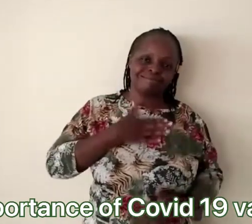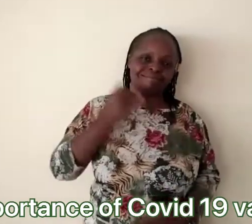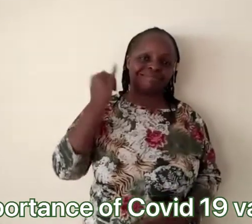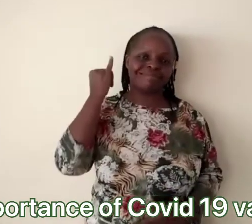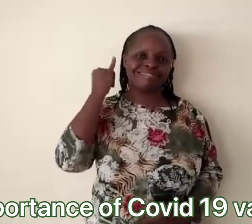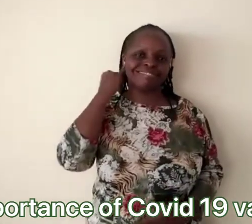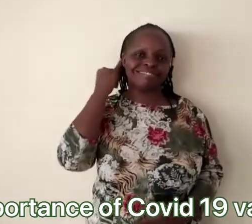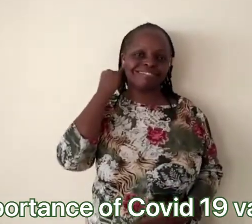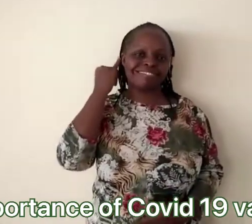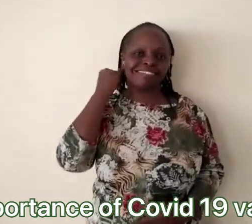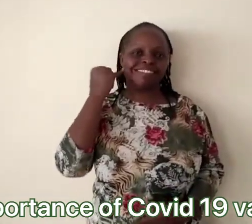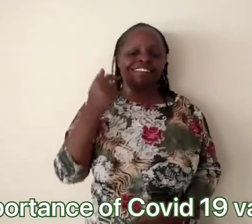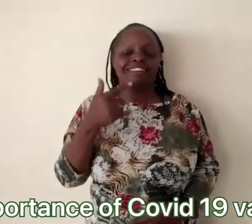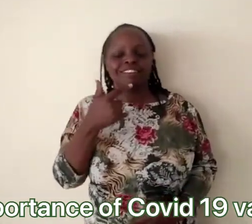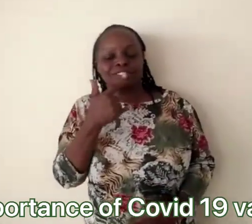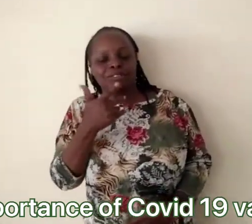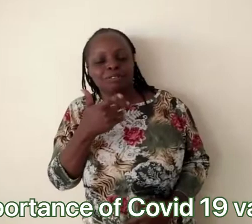My sign name is Irene.